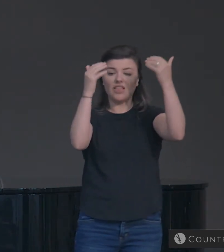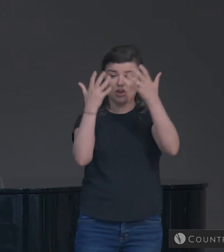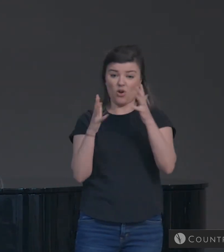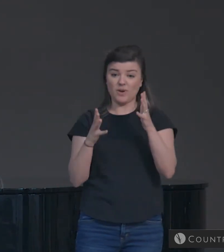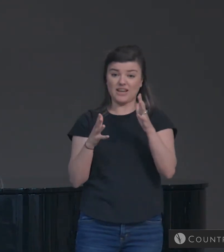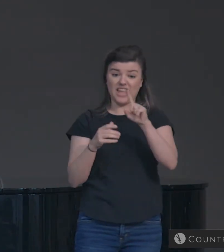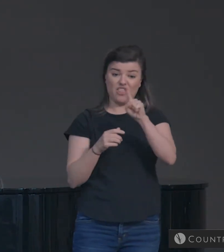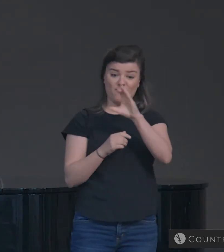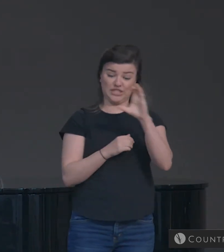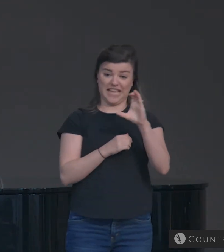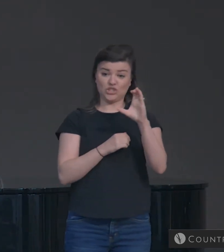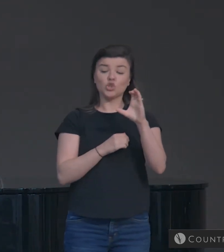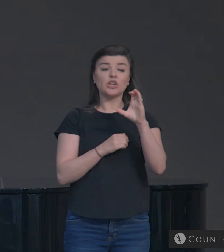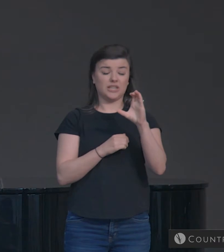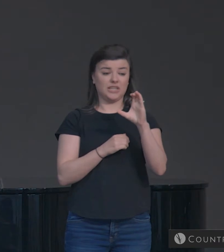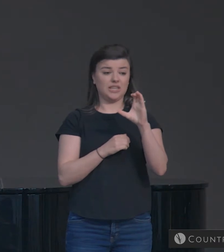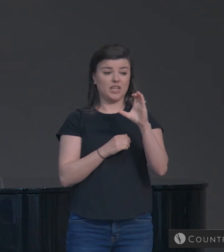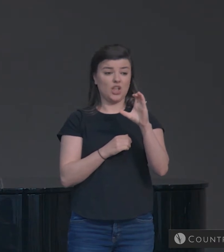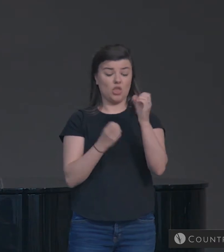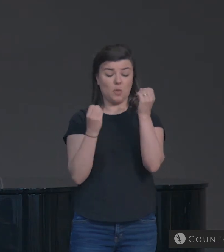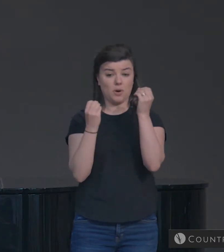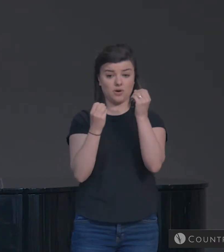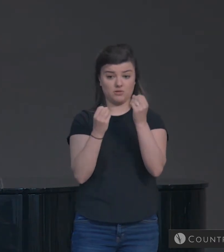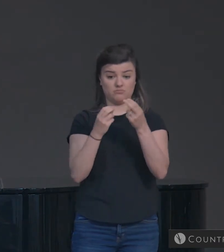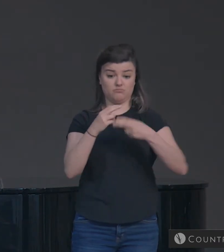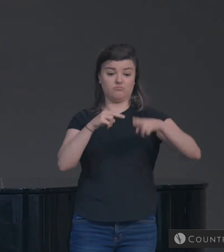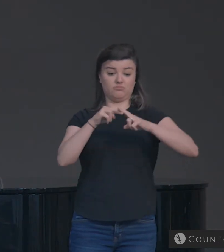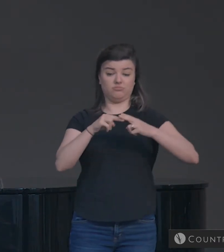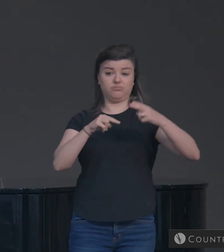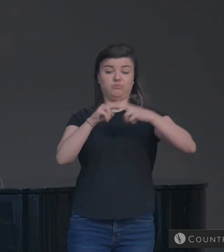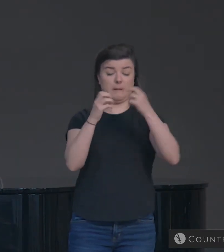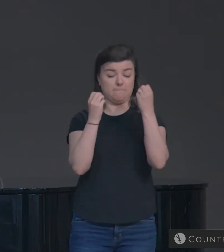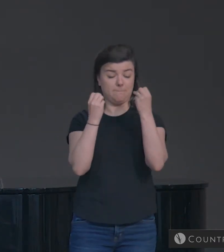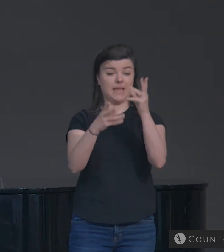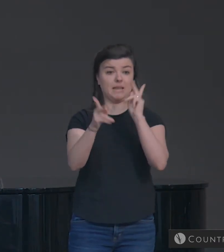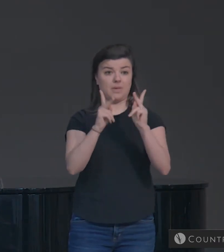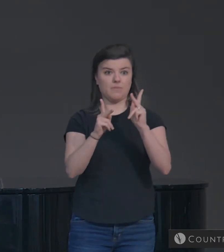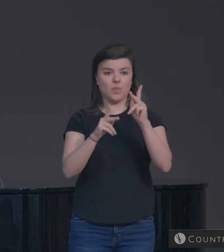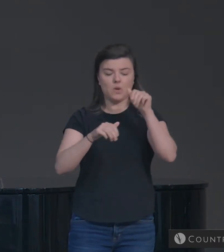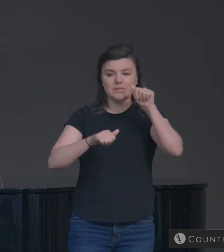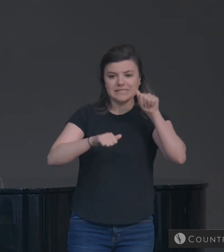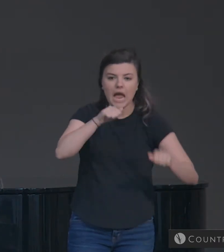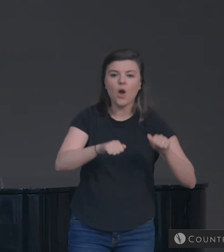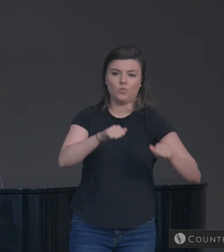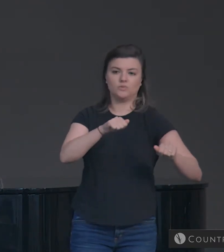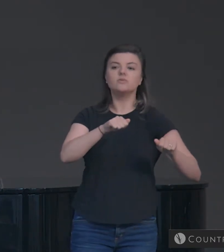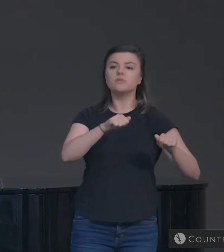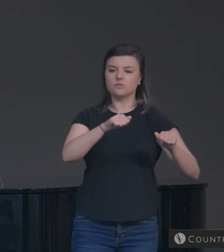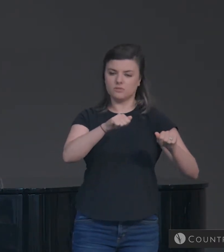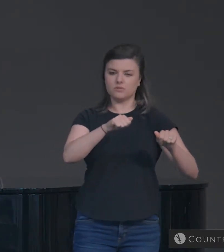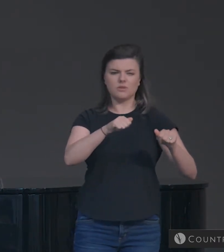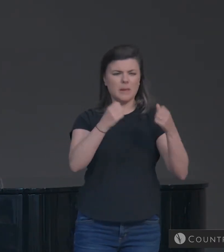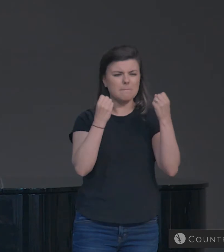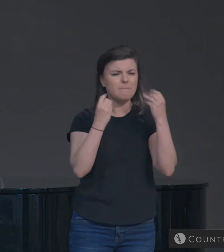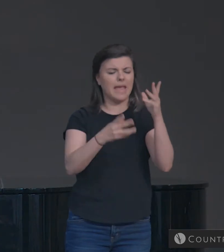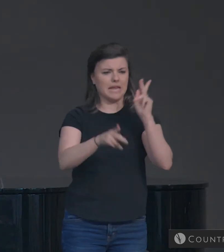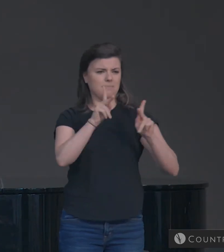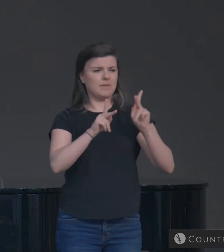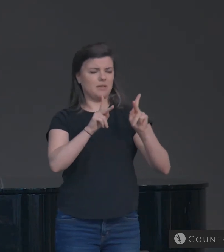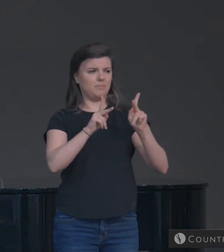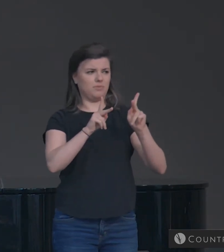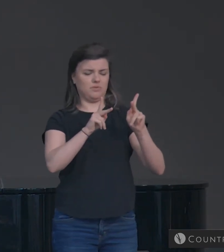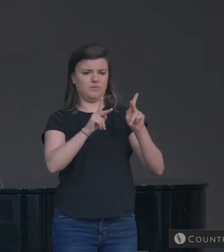there were a growing number of doubters. A growing number of people who had